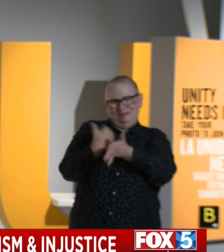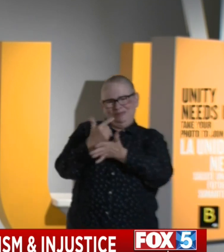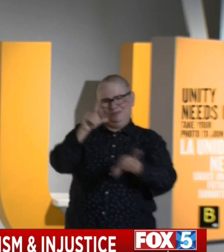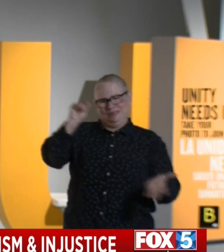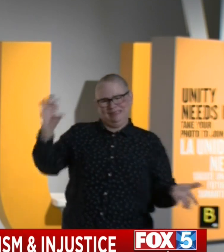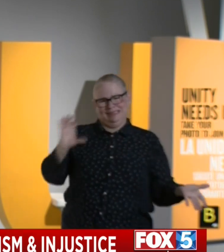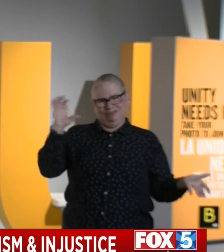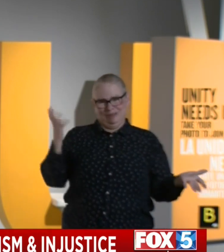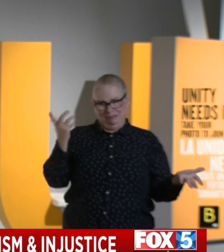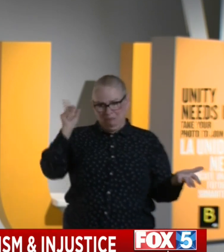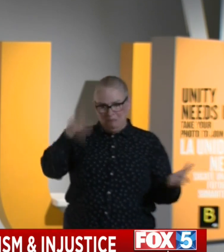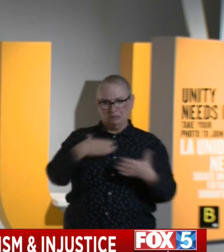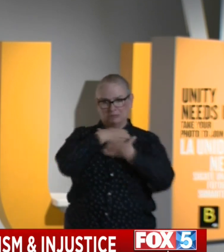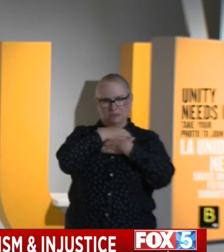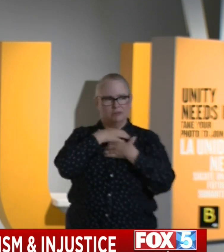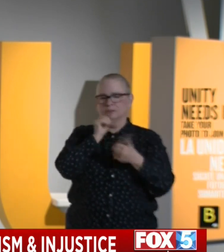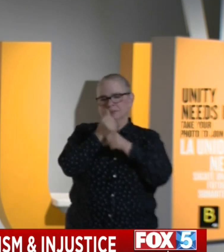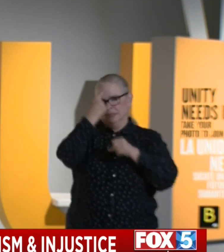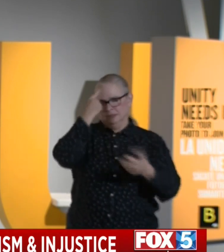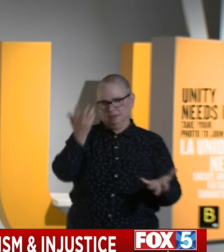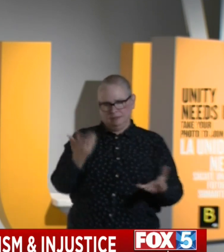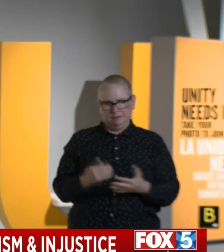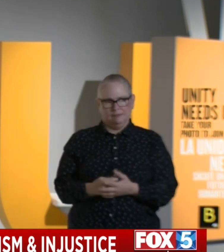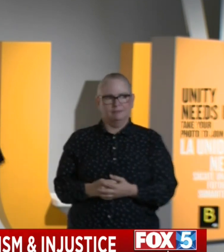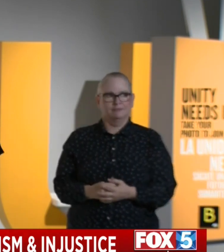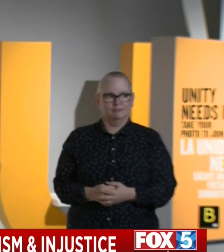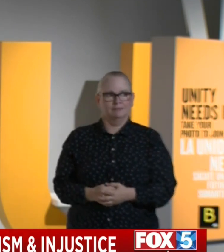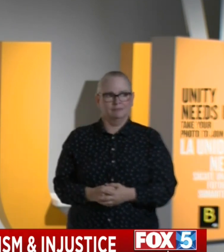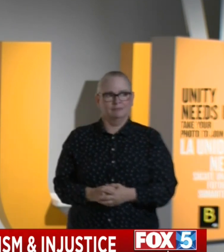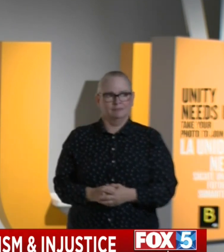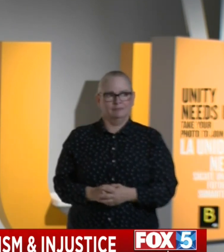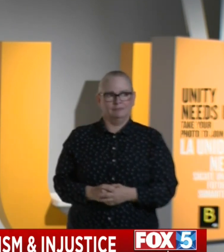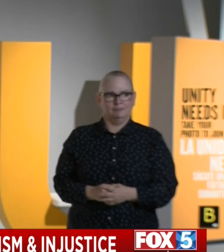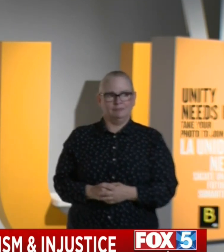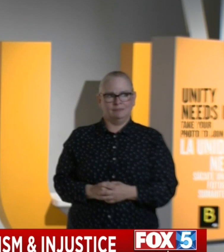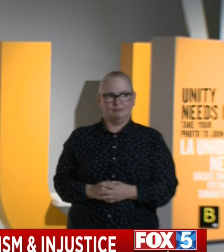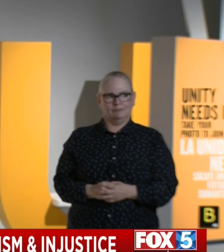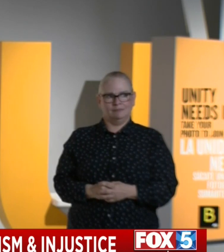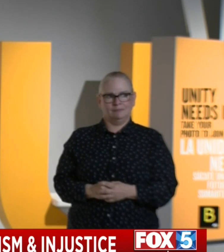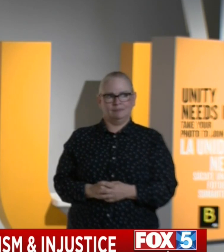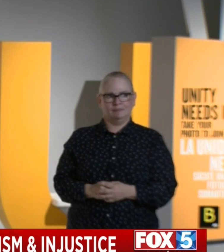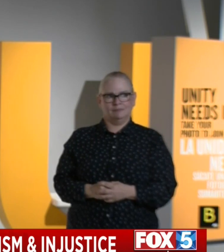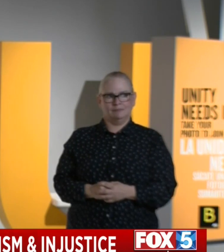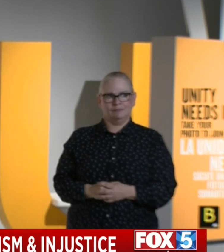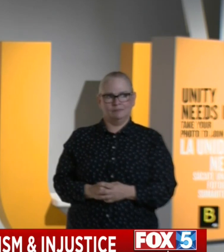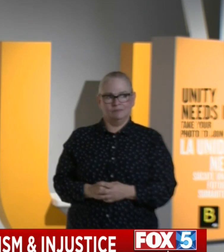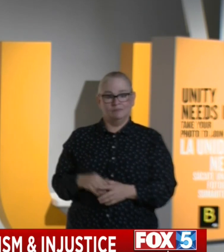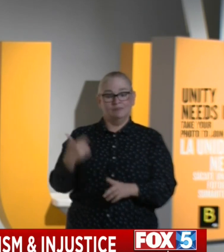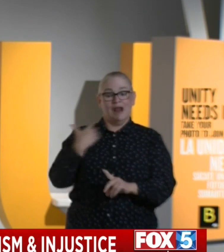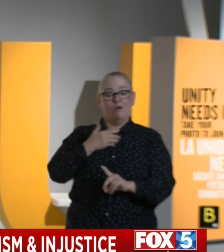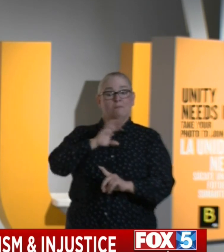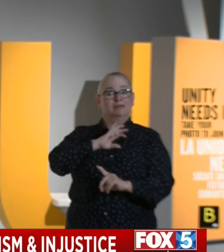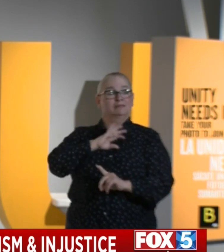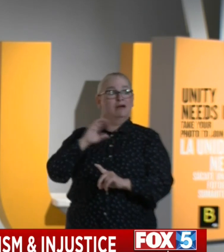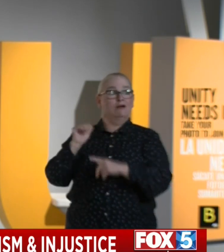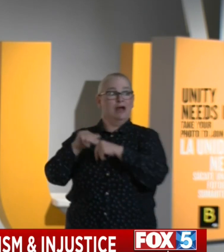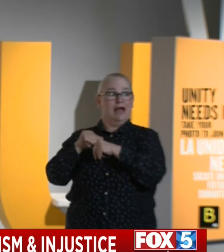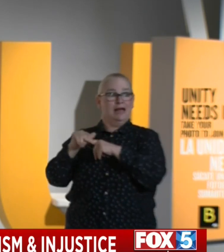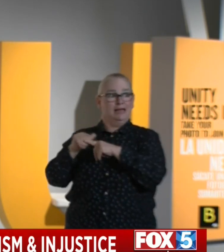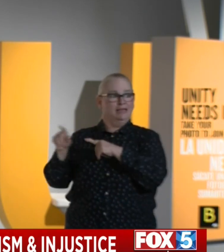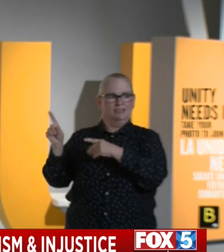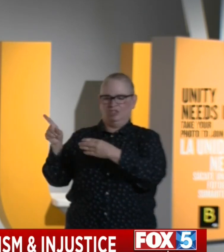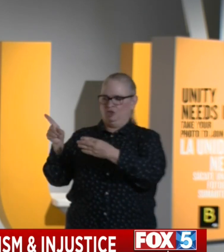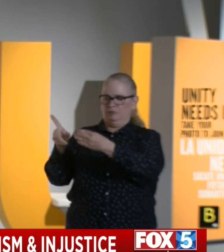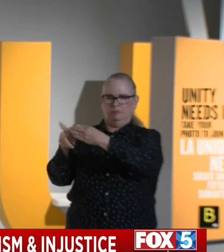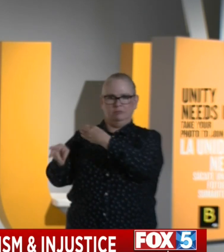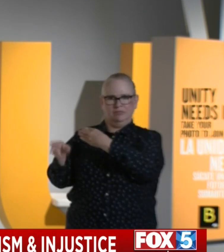am immediately directing POST, which is our police officers training to end the training of that practice.